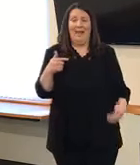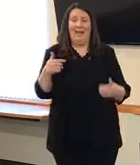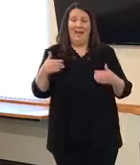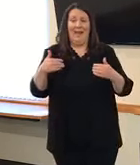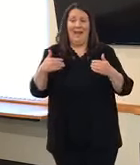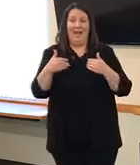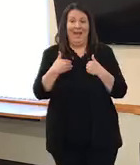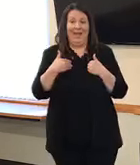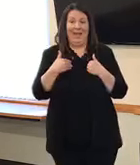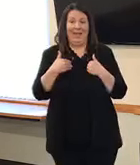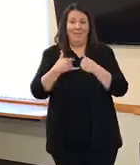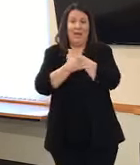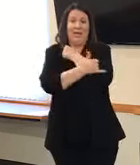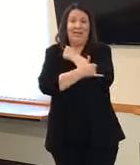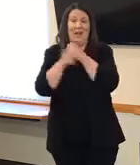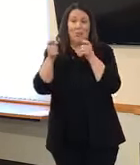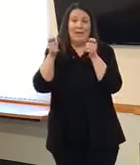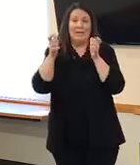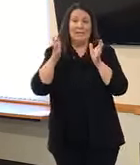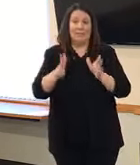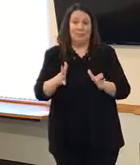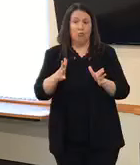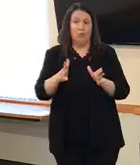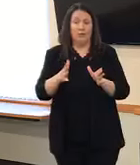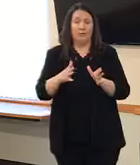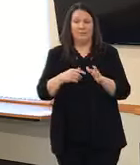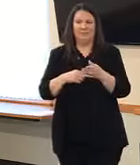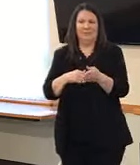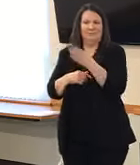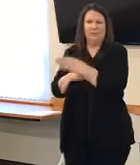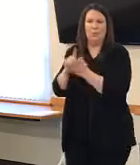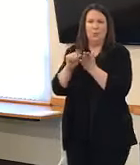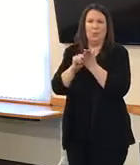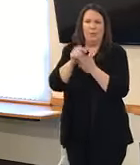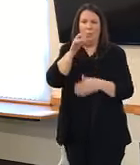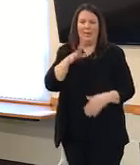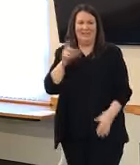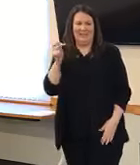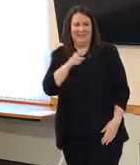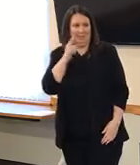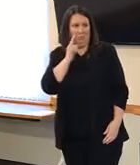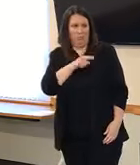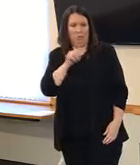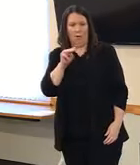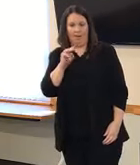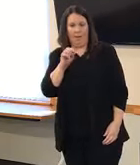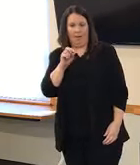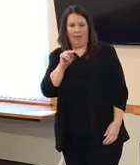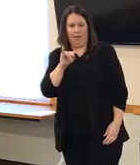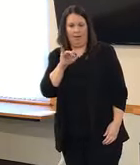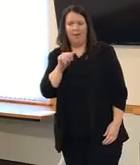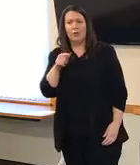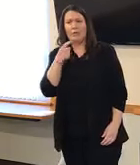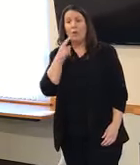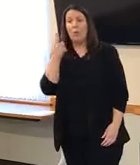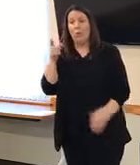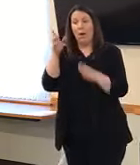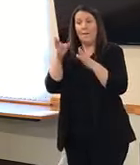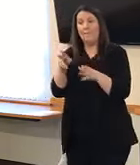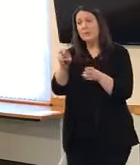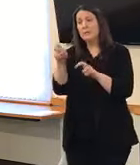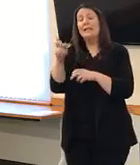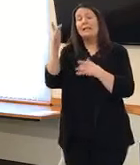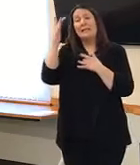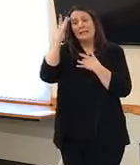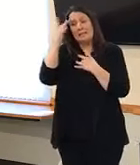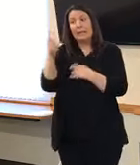ask Scott to come in. I have one quick question for you. Last week you said that we have one person that was diagnosed who is getting better now and going